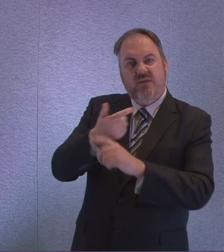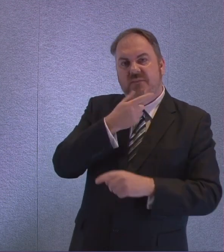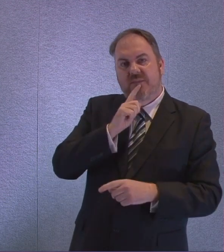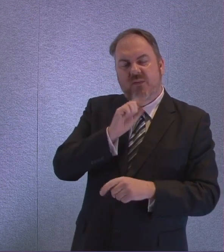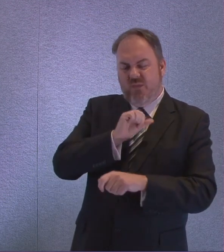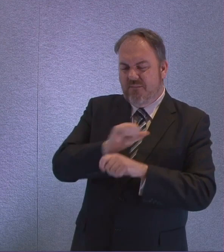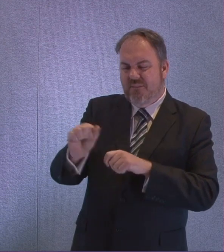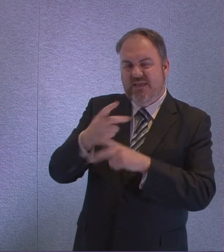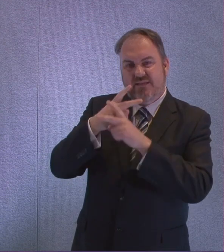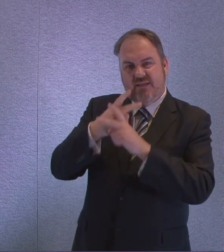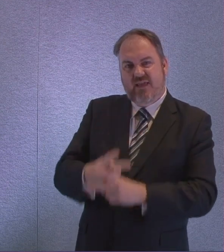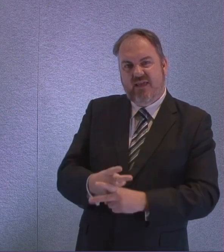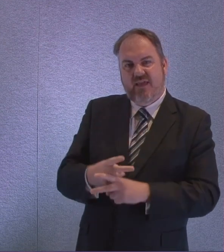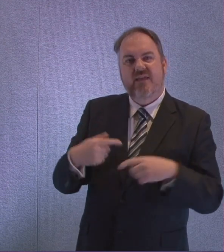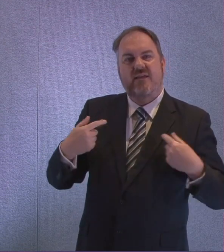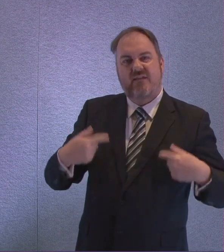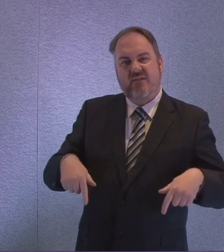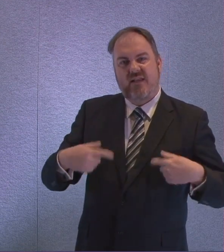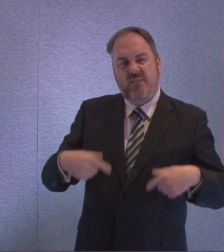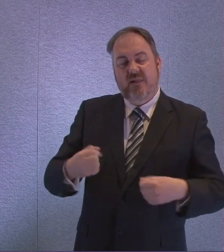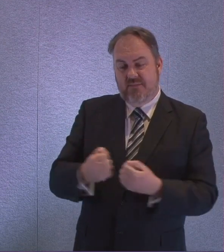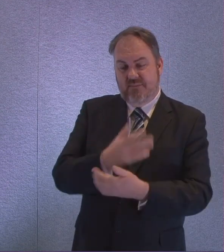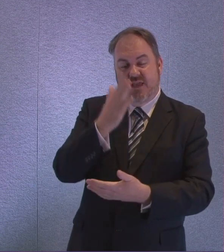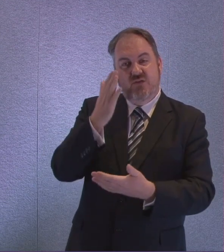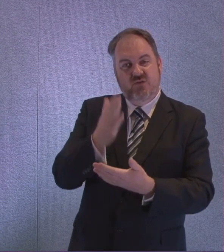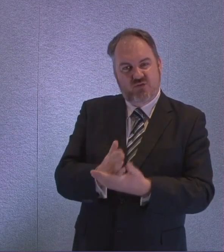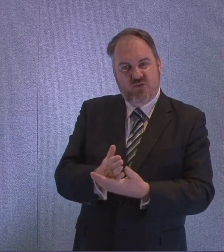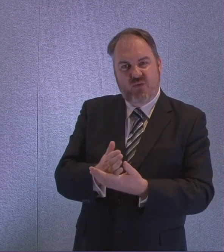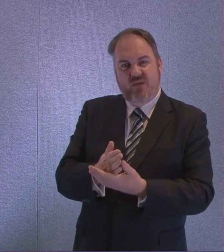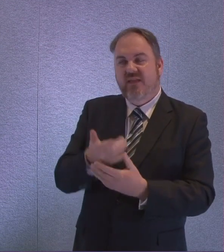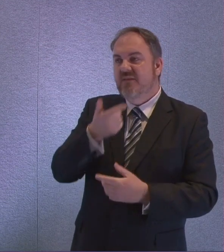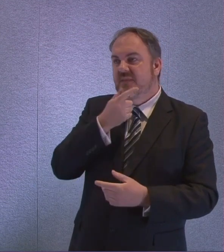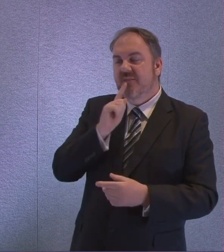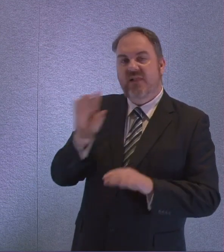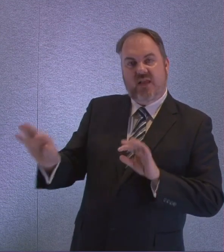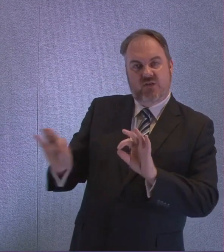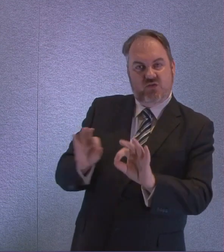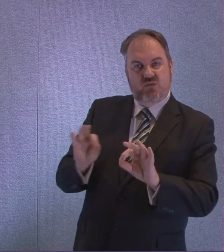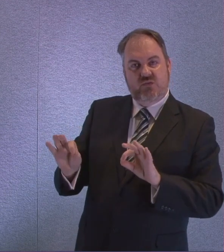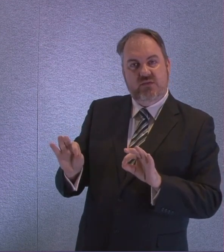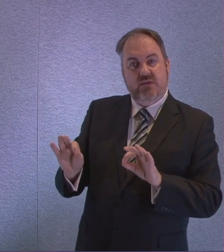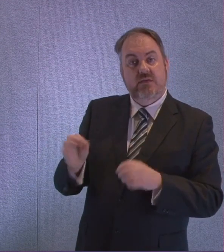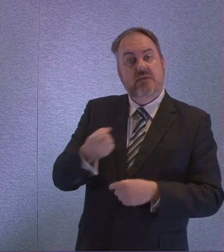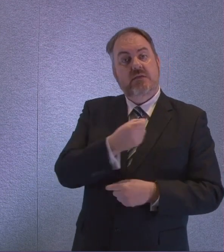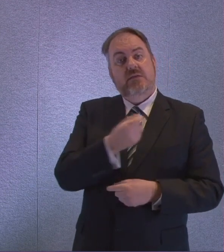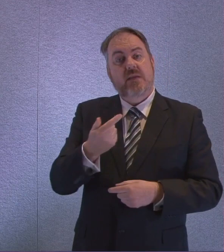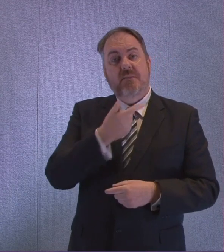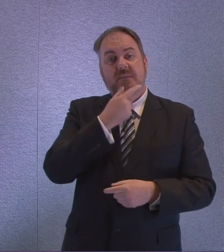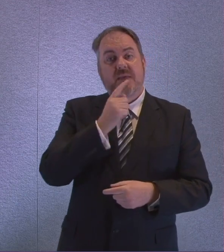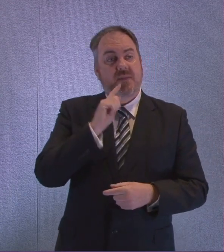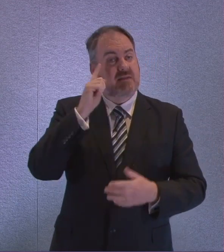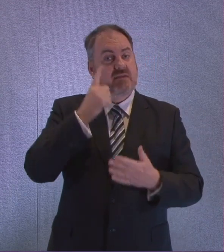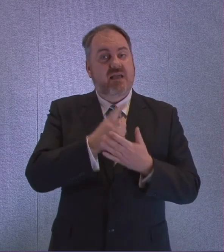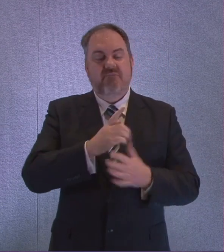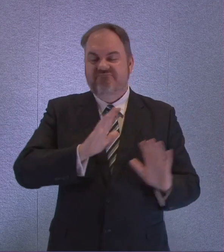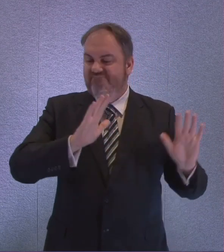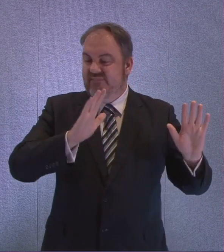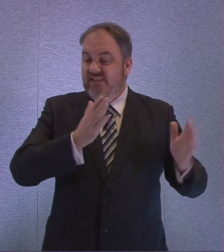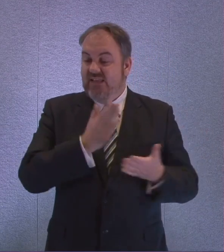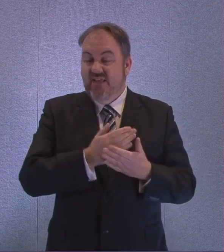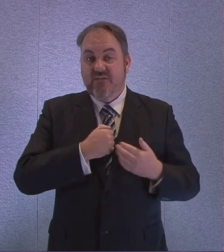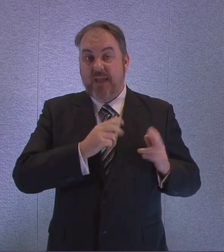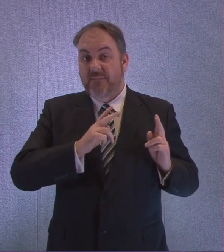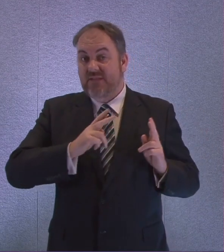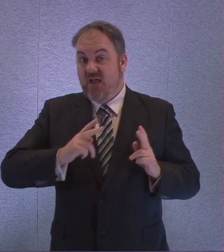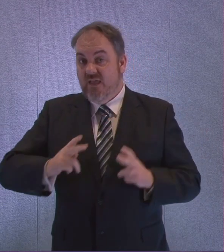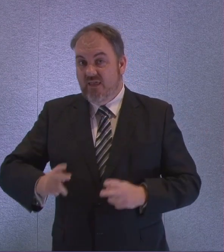available for them and the care that they would think is right for them sometimes that means respecting people's wishes about not wanting continued medical